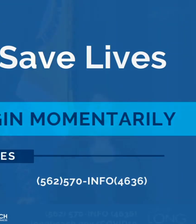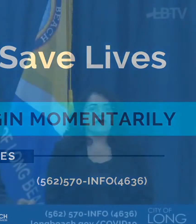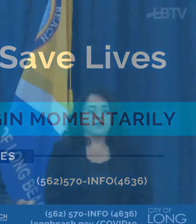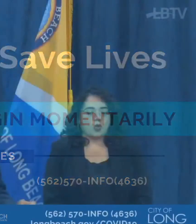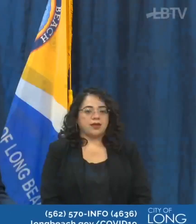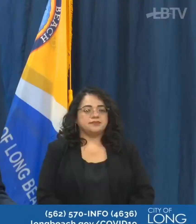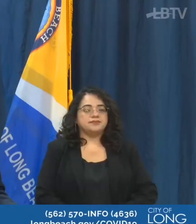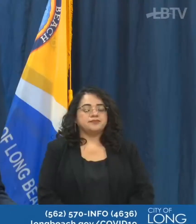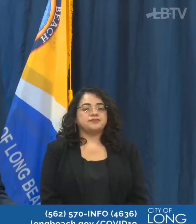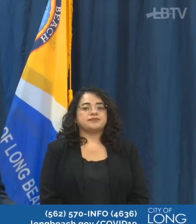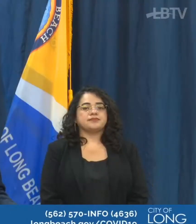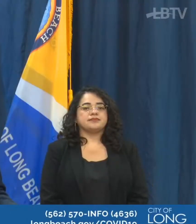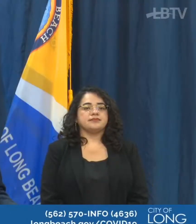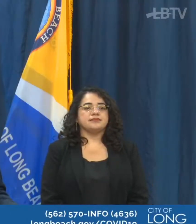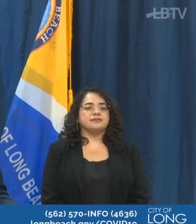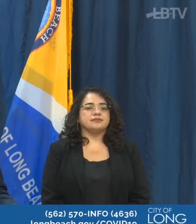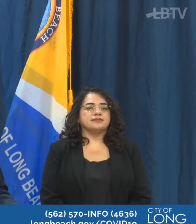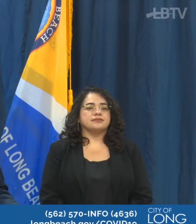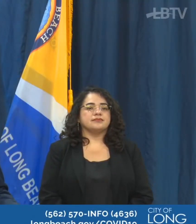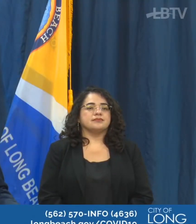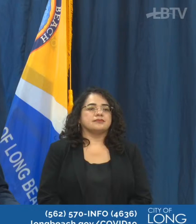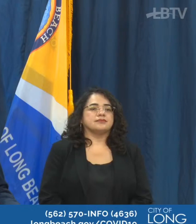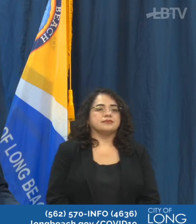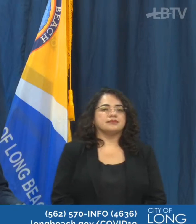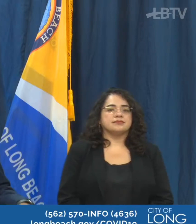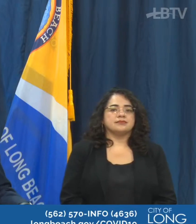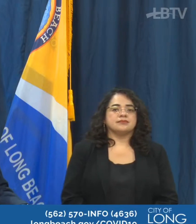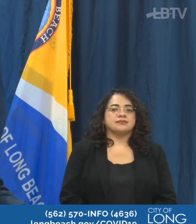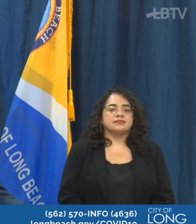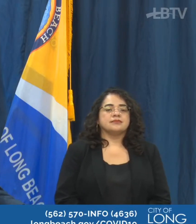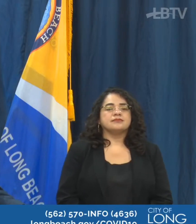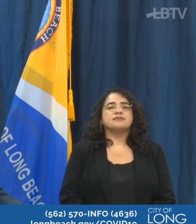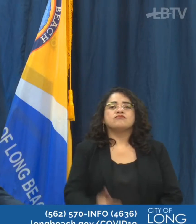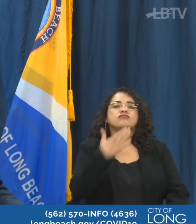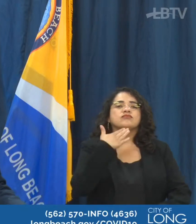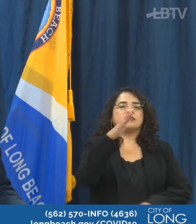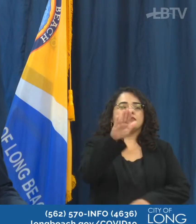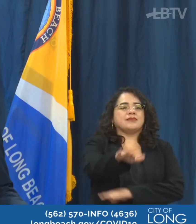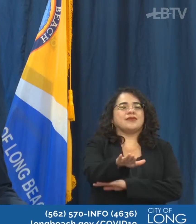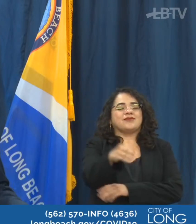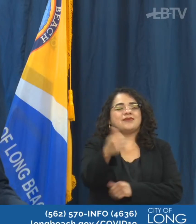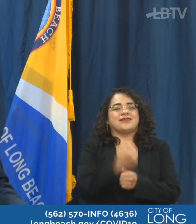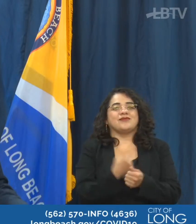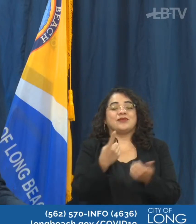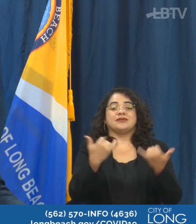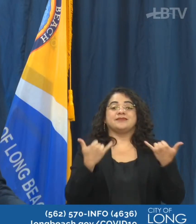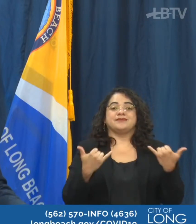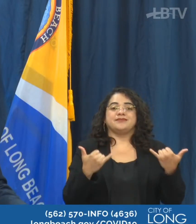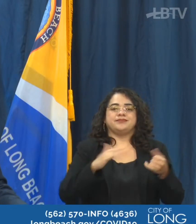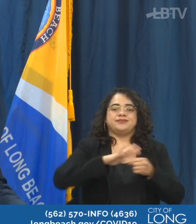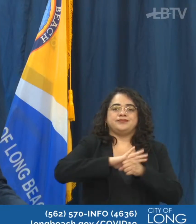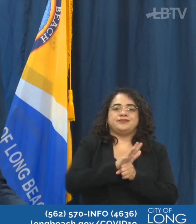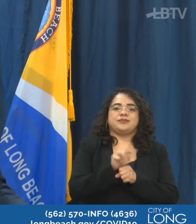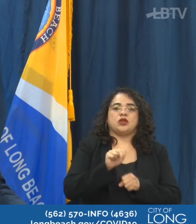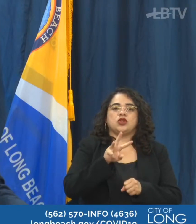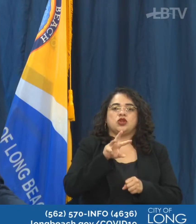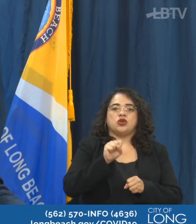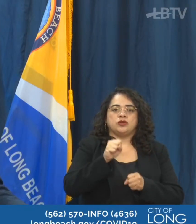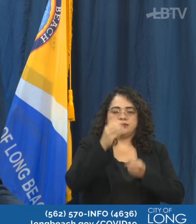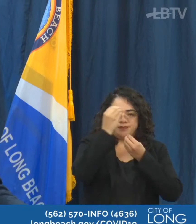. . Thank you and good afternoon everyone. Today is our briefing on COVID-19